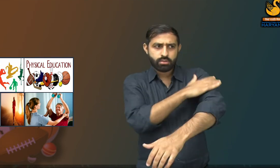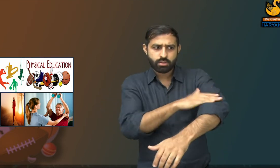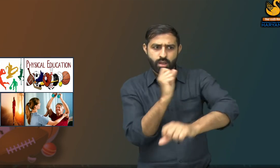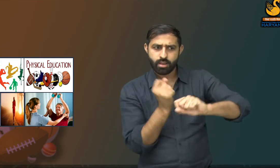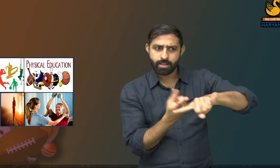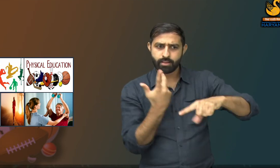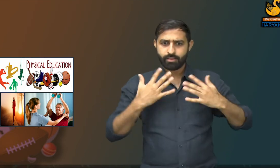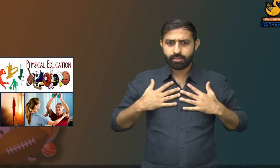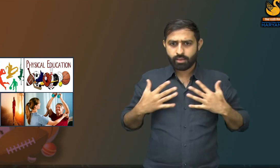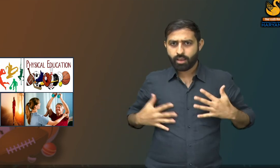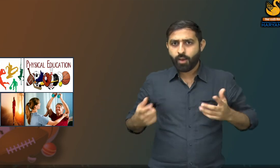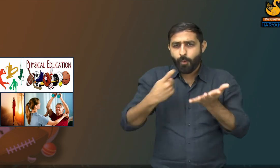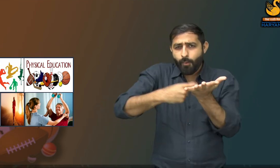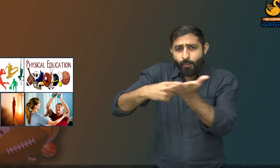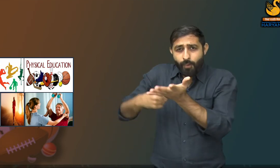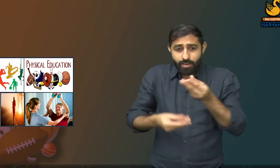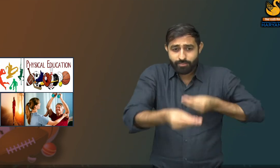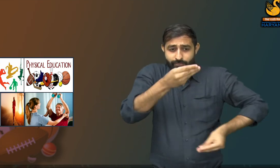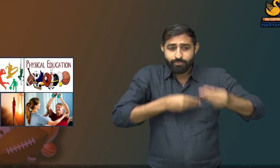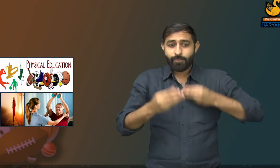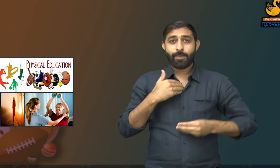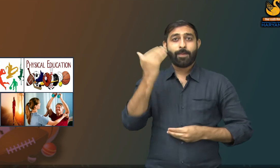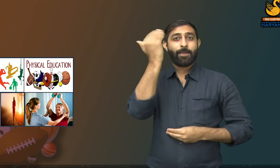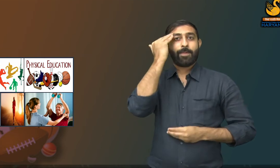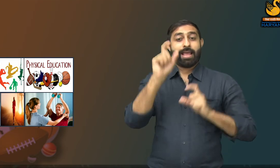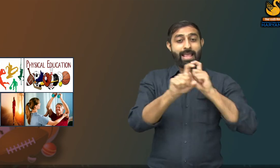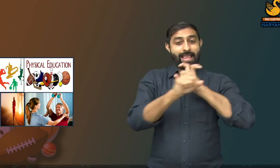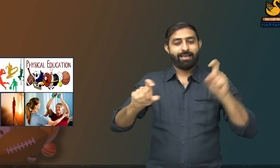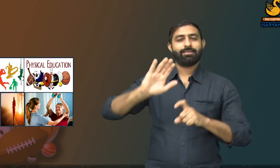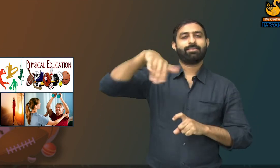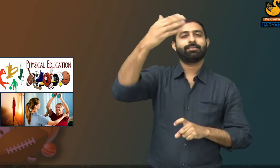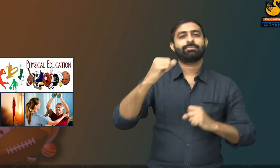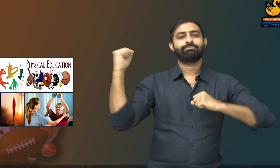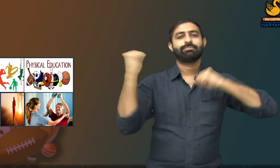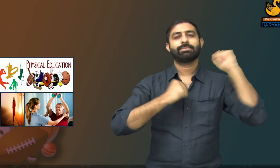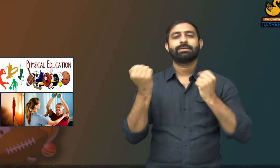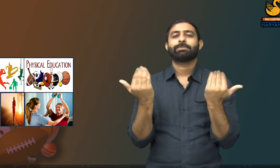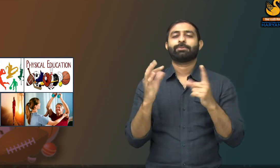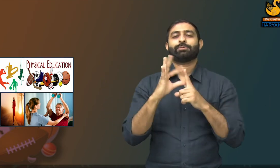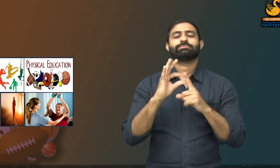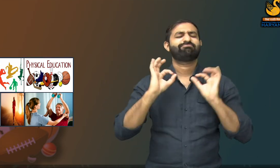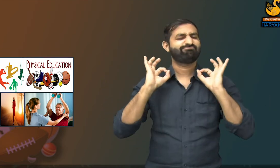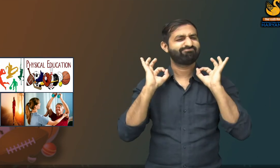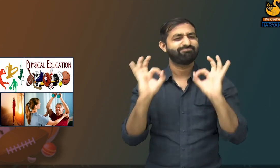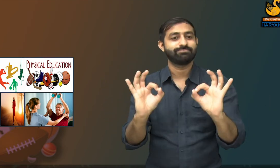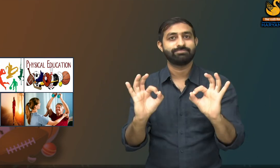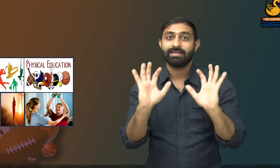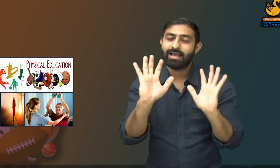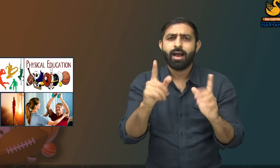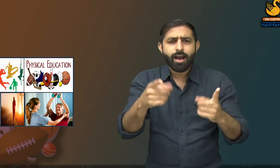we have knowledge about our body parts and its functions, then we can do exercises properly for each body part.